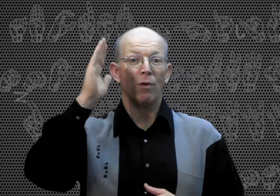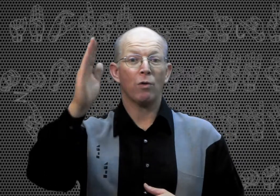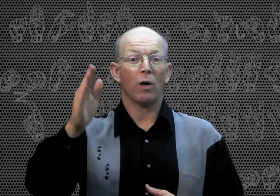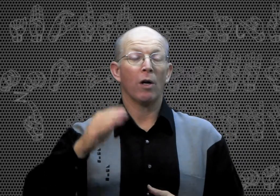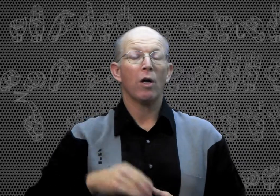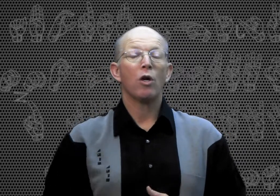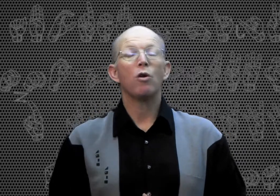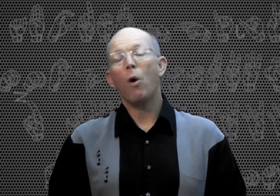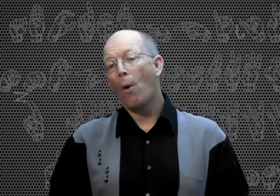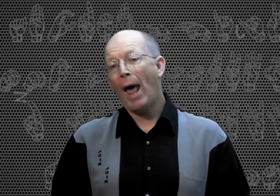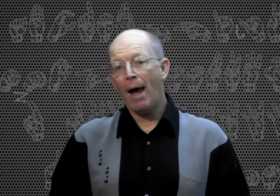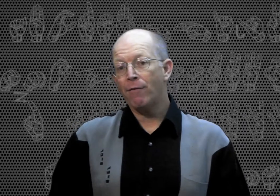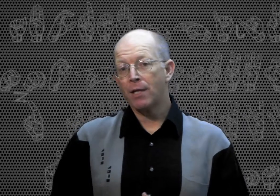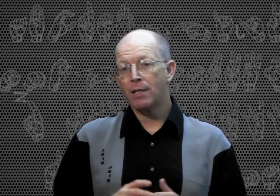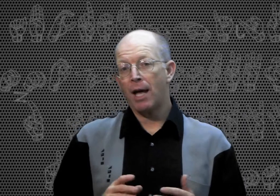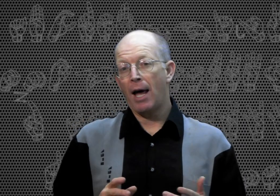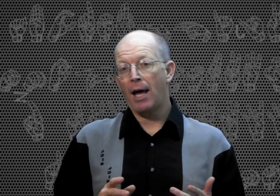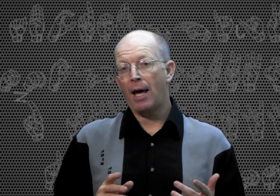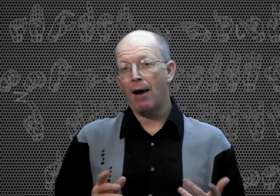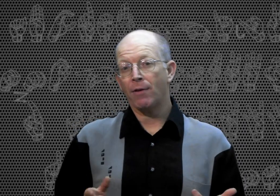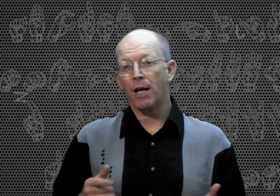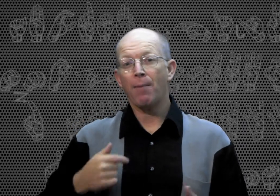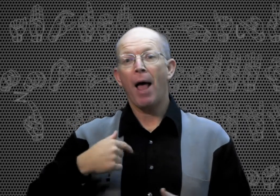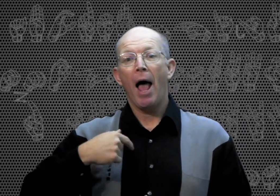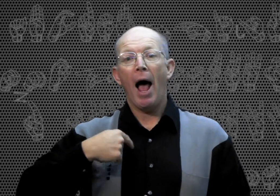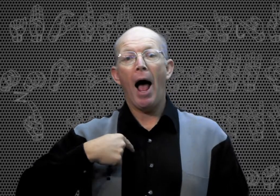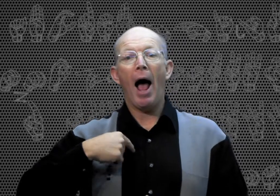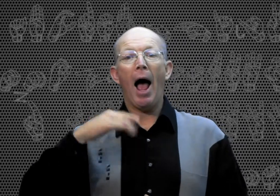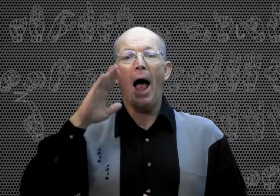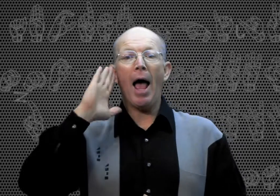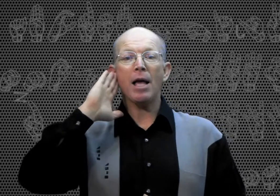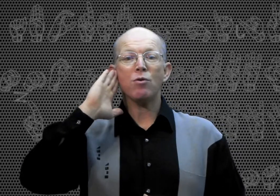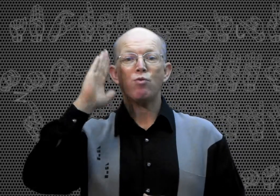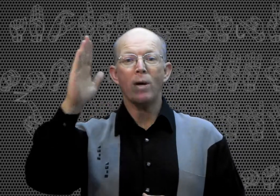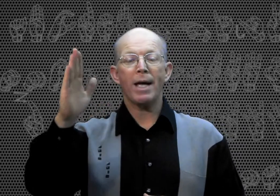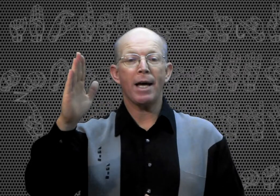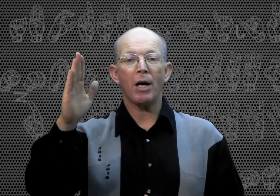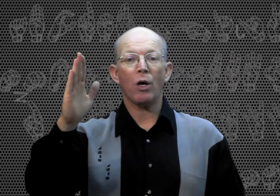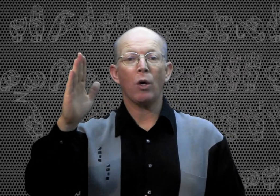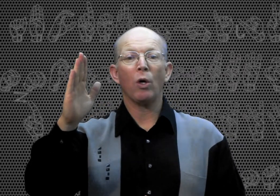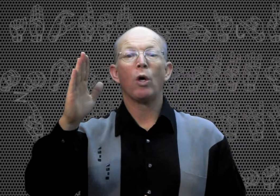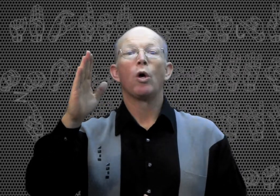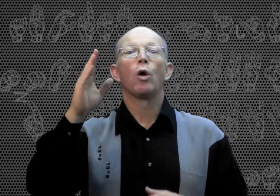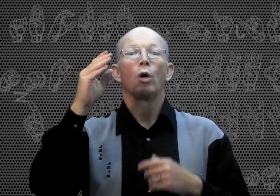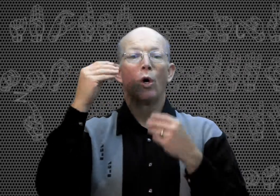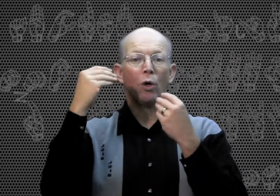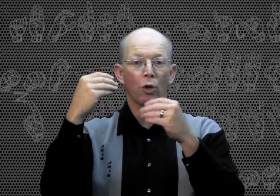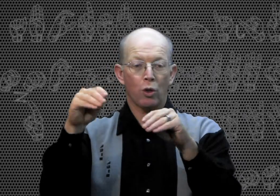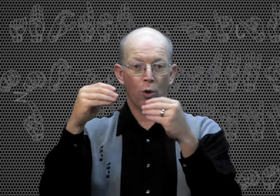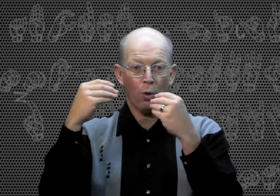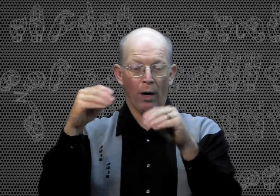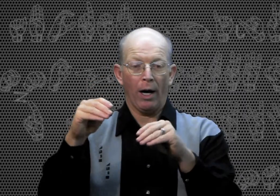Future. You don't have to say every time, I will go to the store.